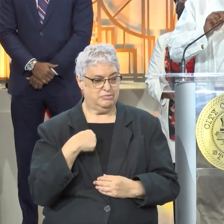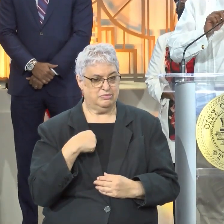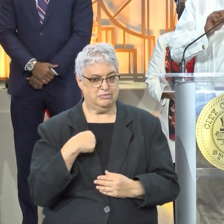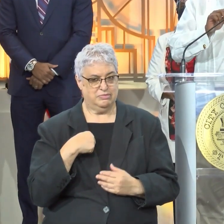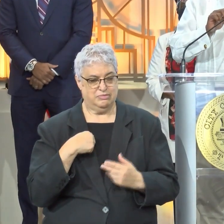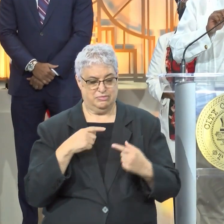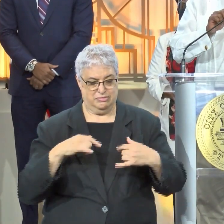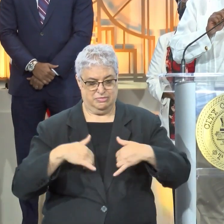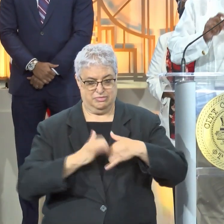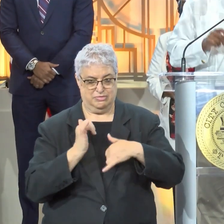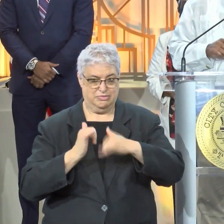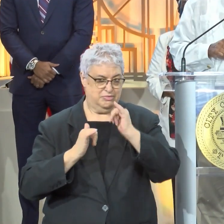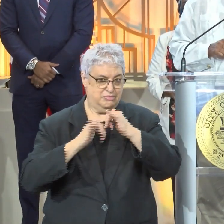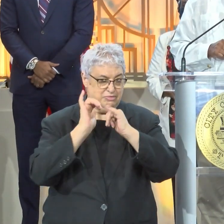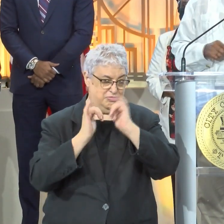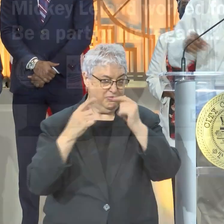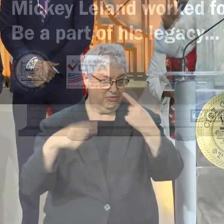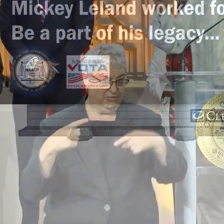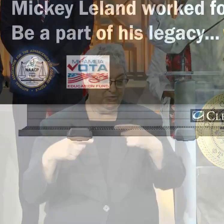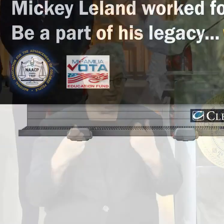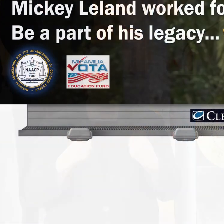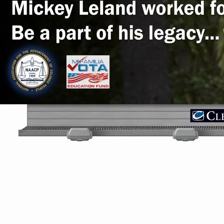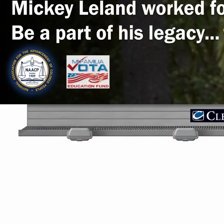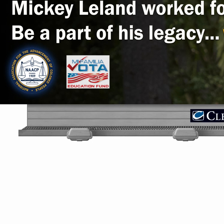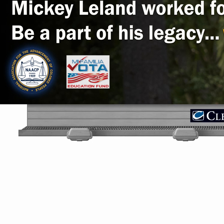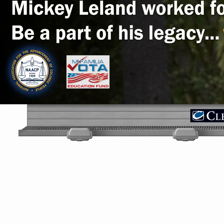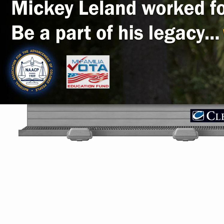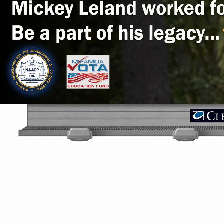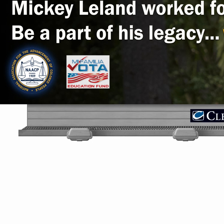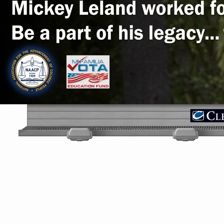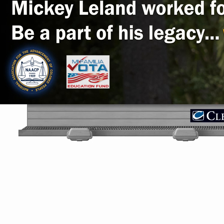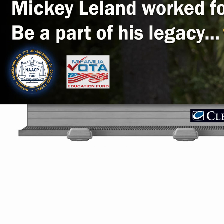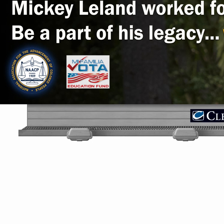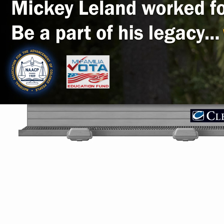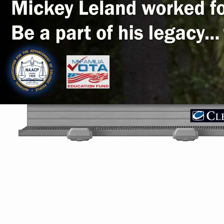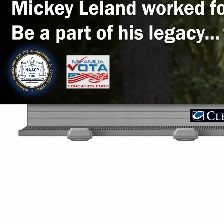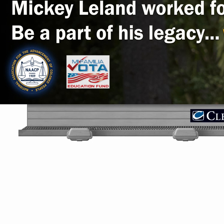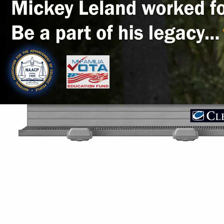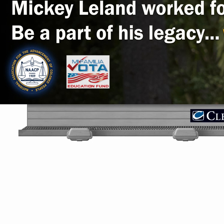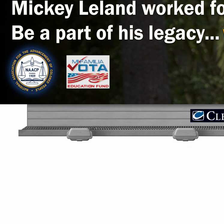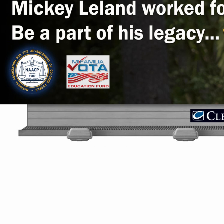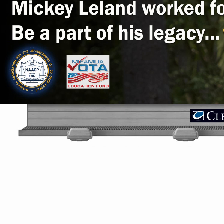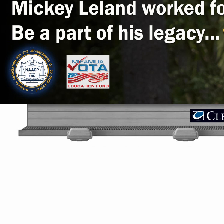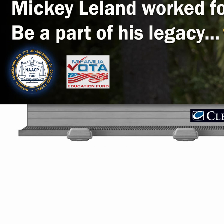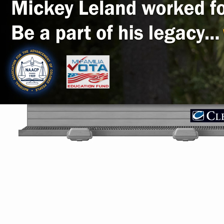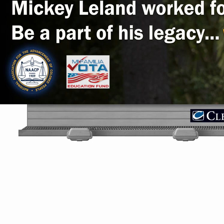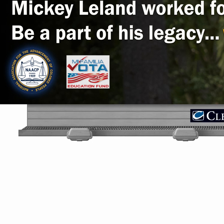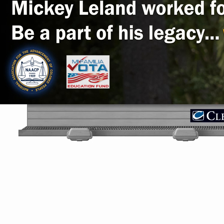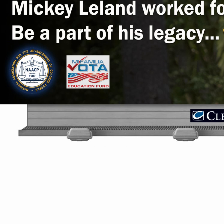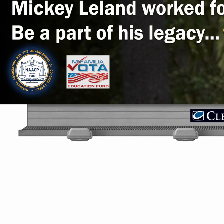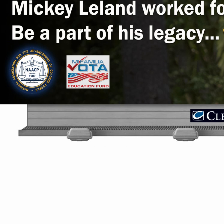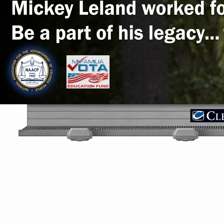a bit of controversy as we have sought to correct history and take a few statutes and street signs down,